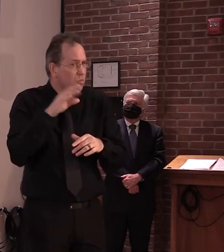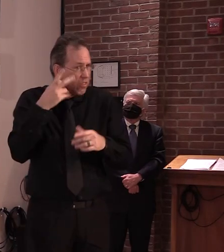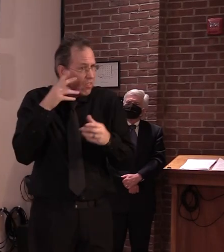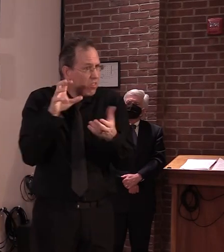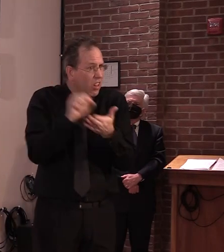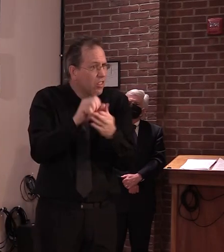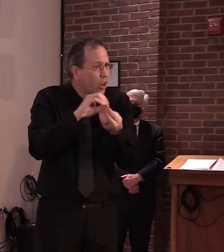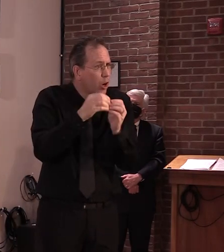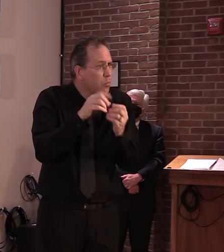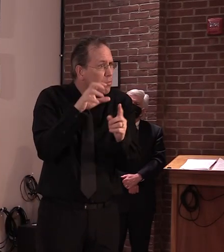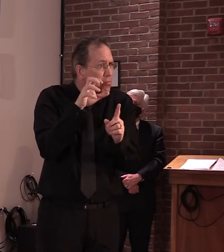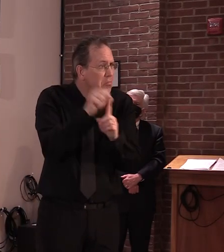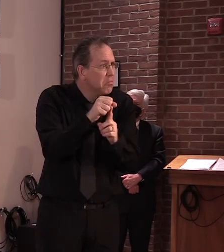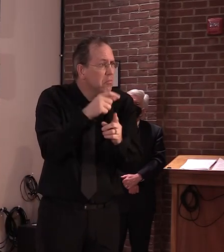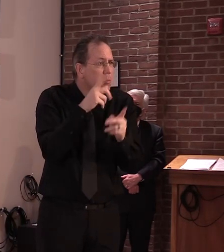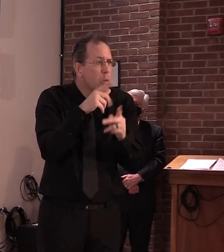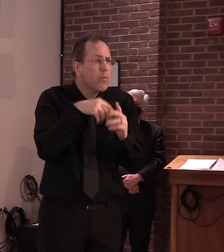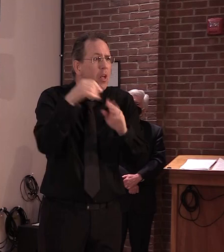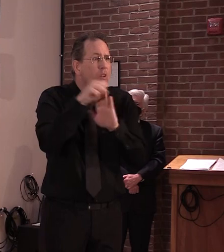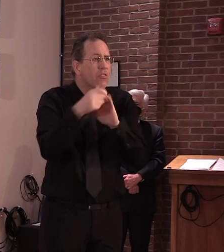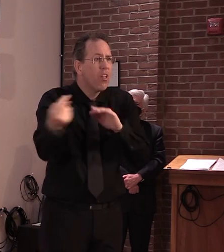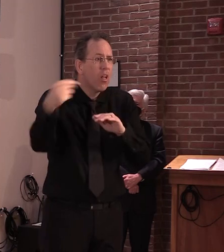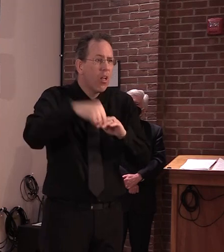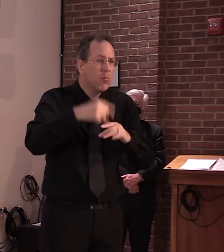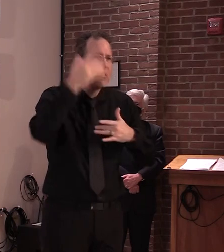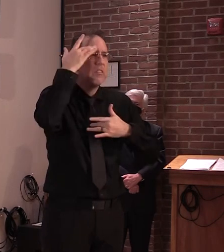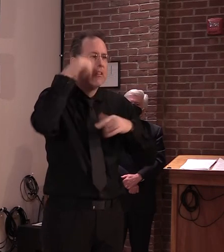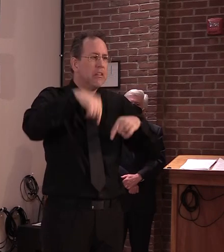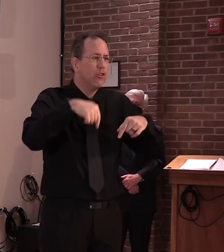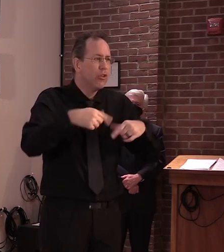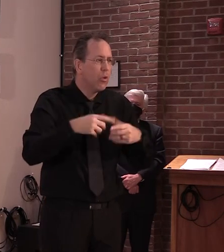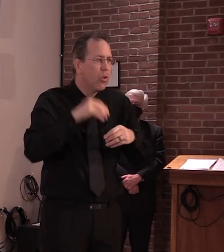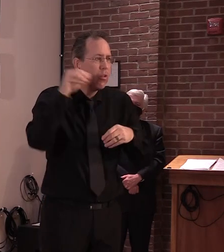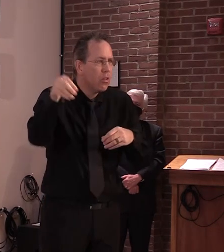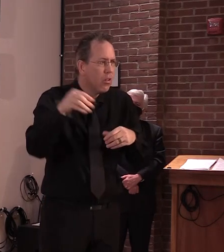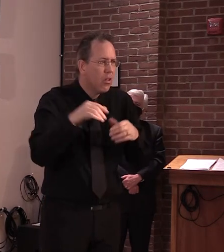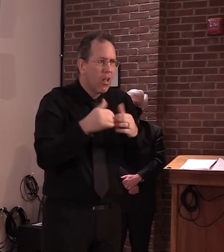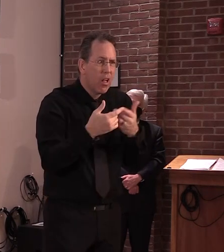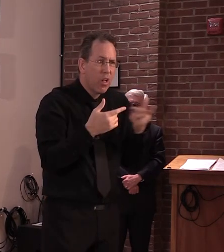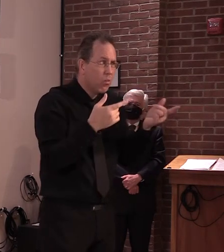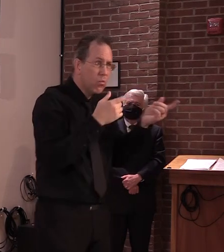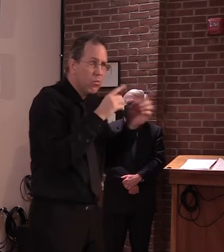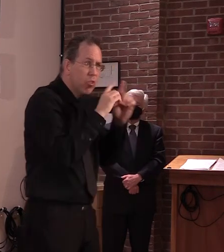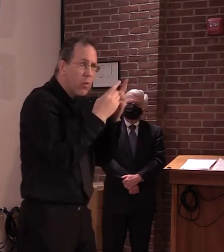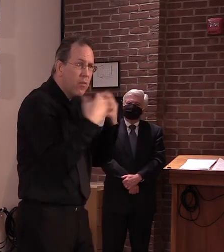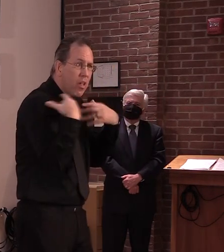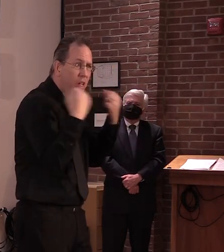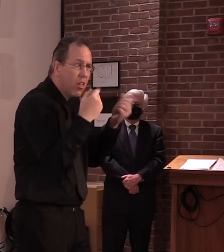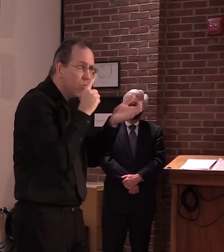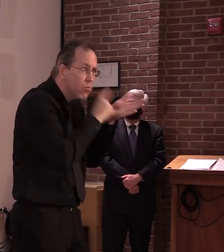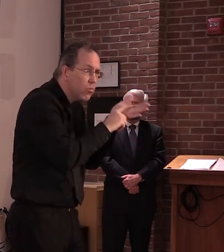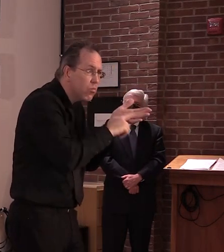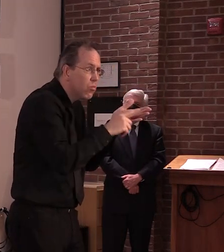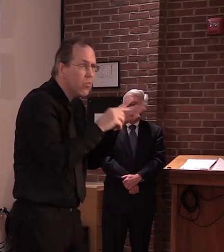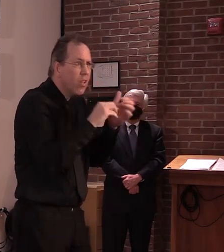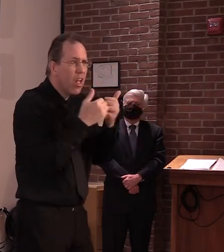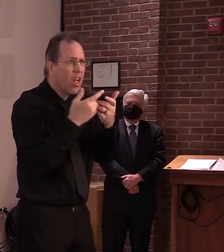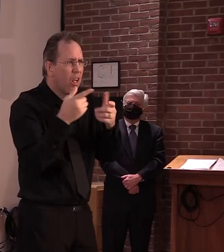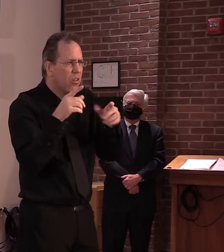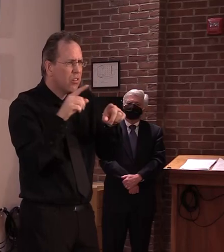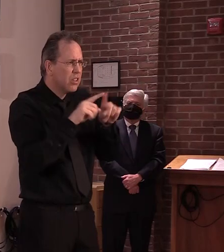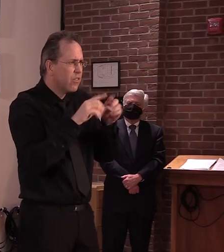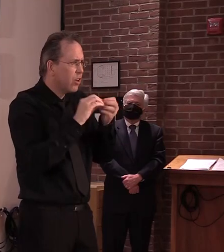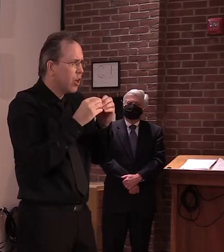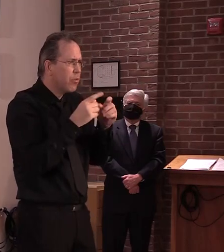Health Department about the public statistics. I'm just wondering why these public numbers are so elusive when you